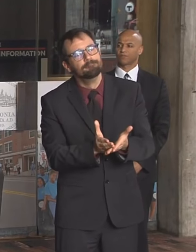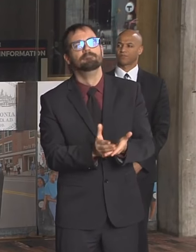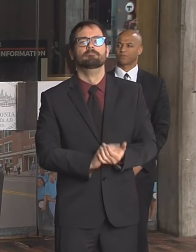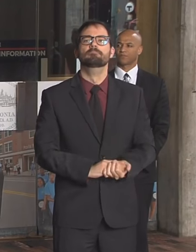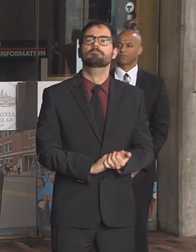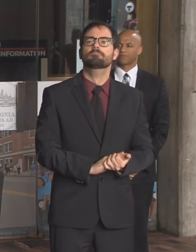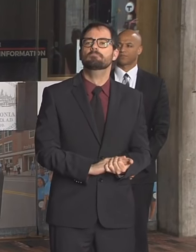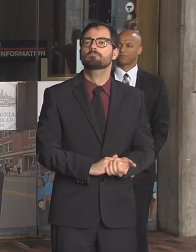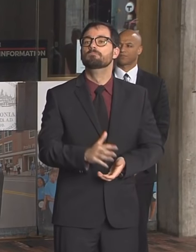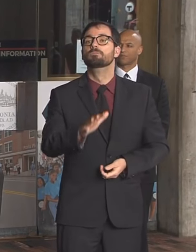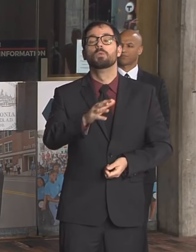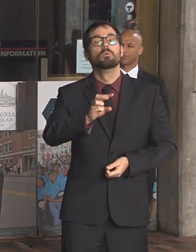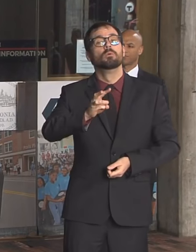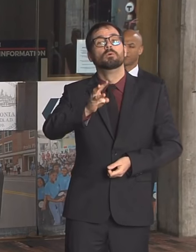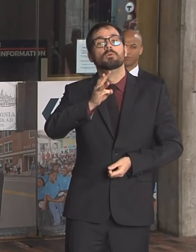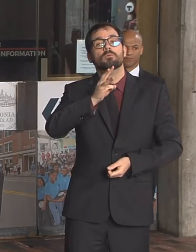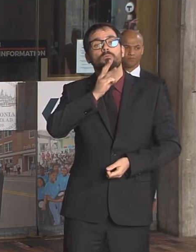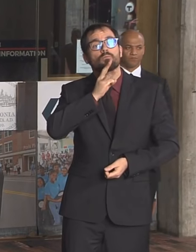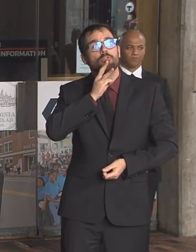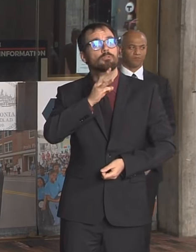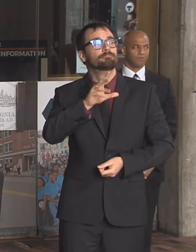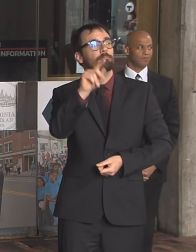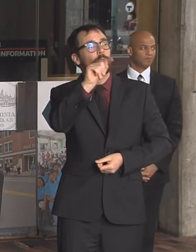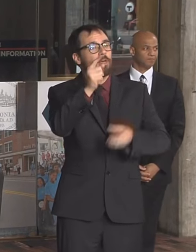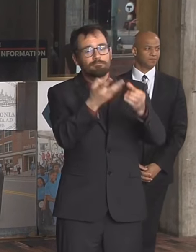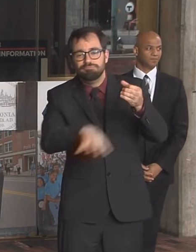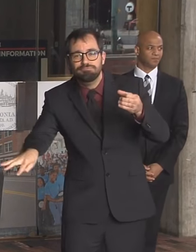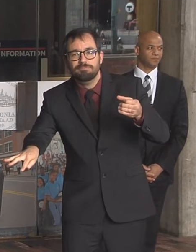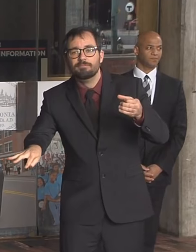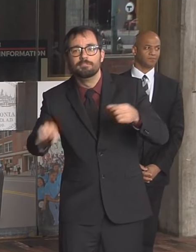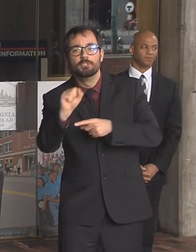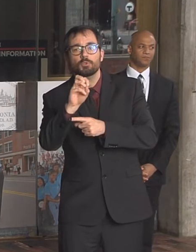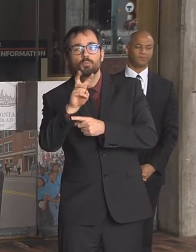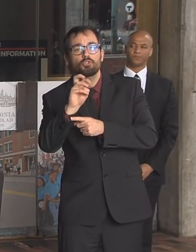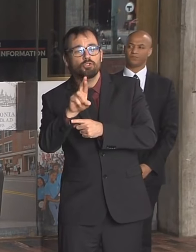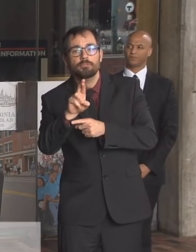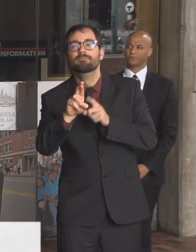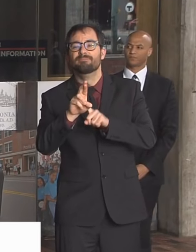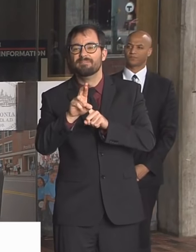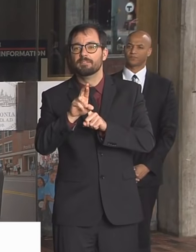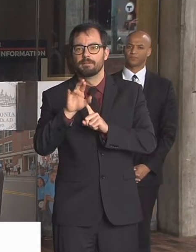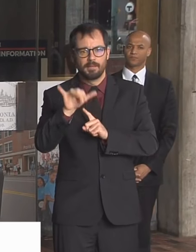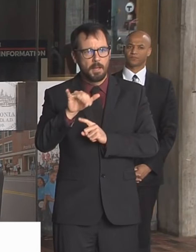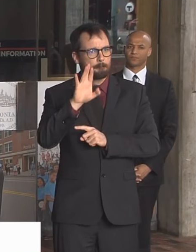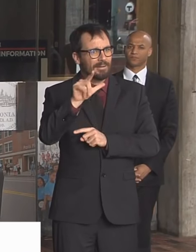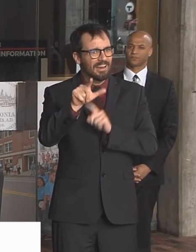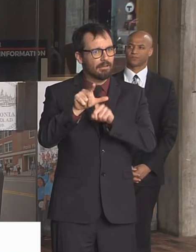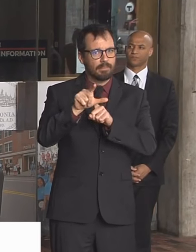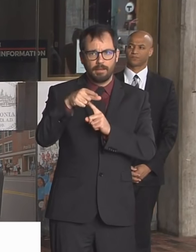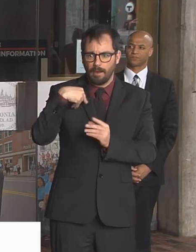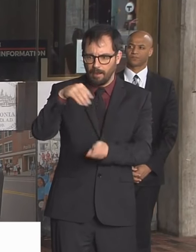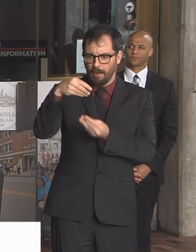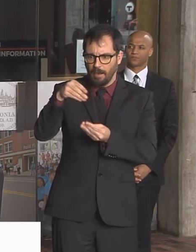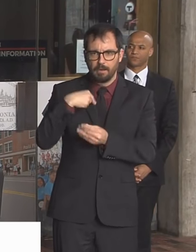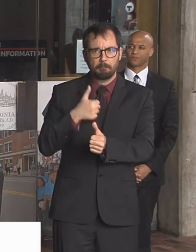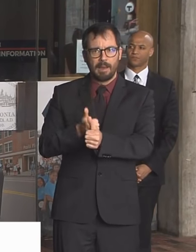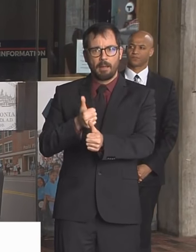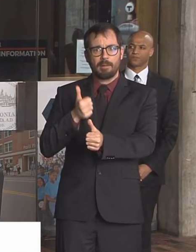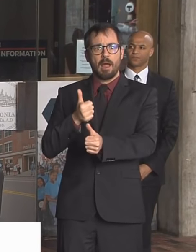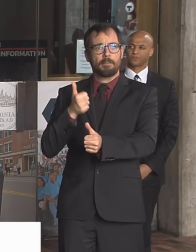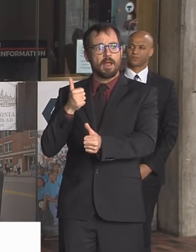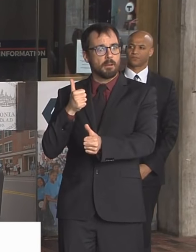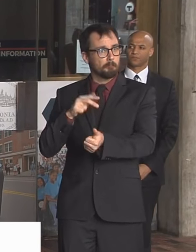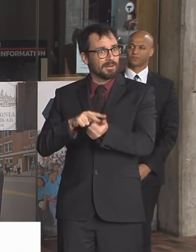shut off and late fees have been suspended. A reminder that our water is clean and safe to drink, so as people are thinking about buying water and stocking up on water,